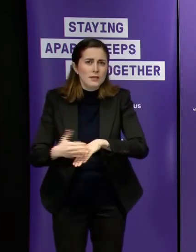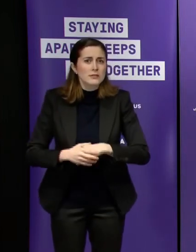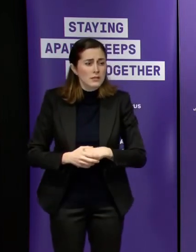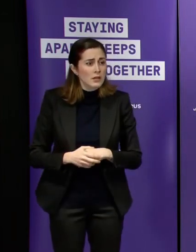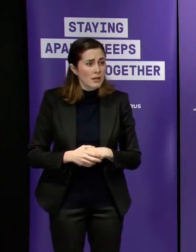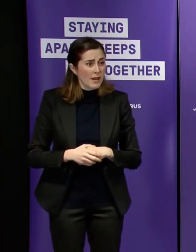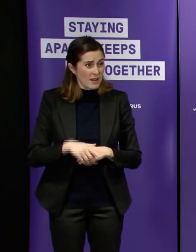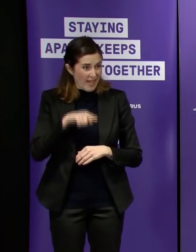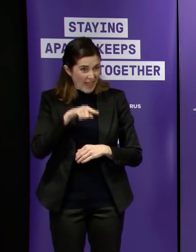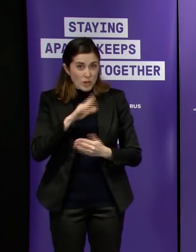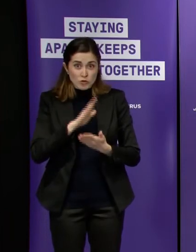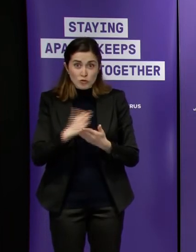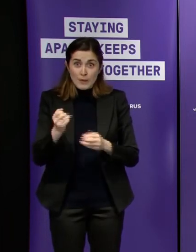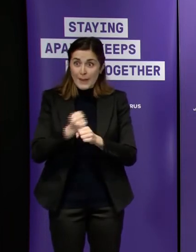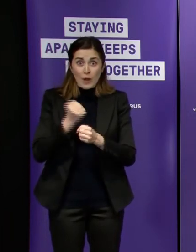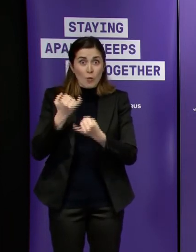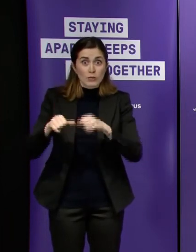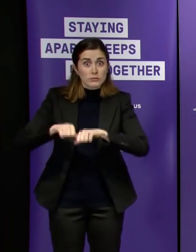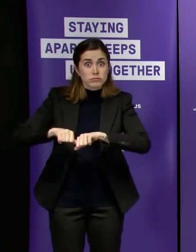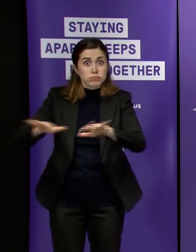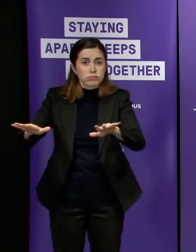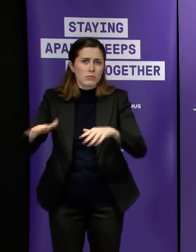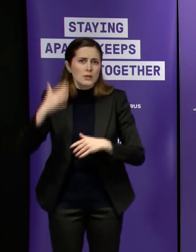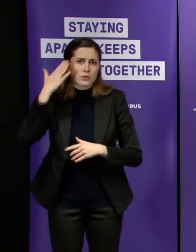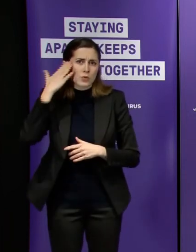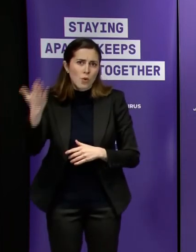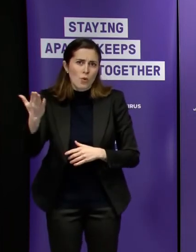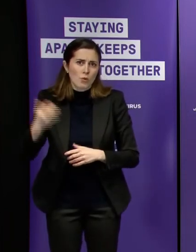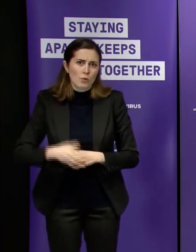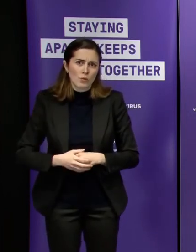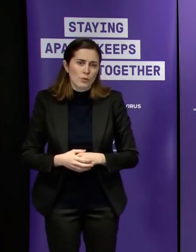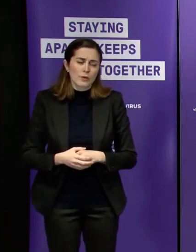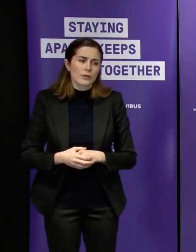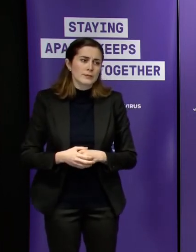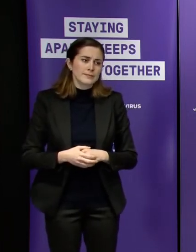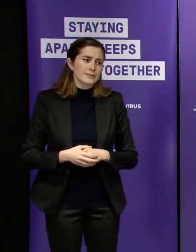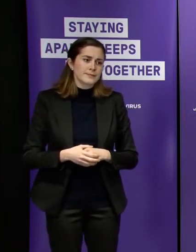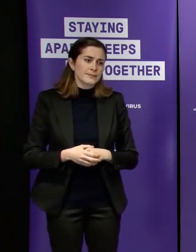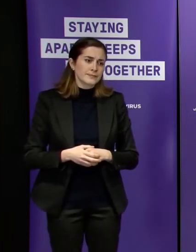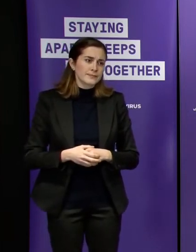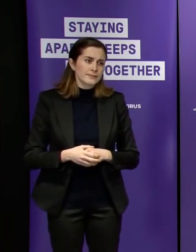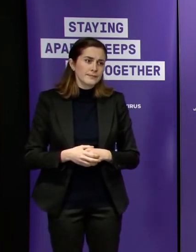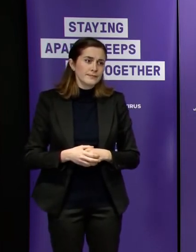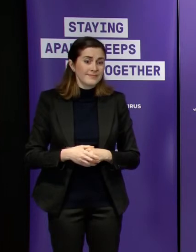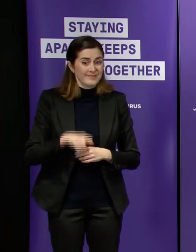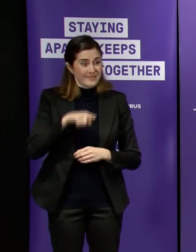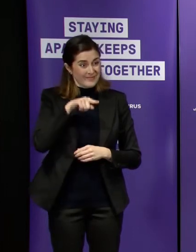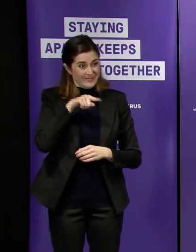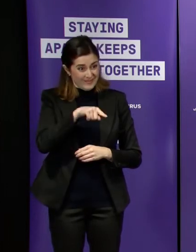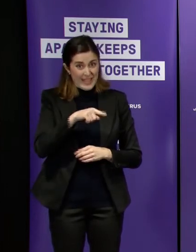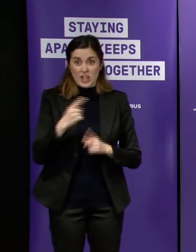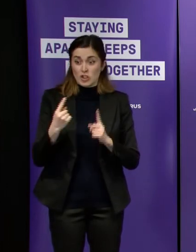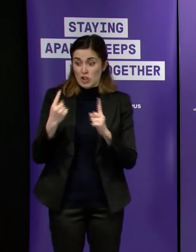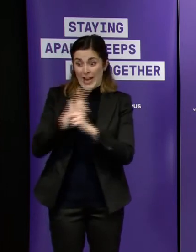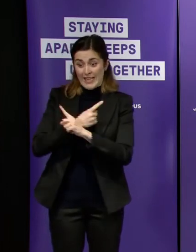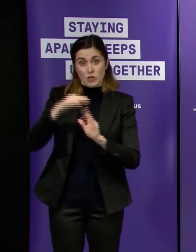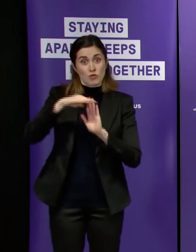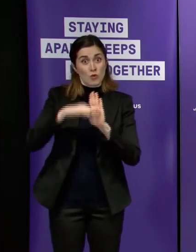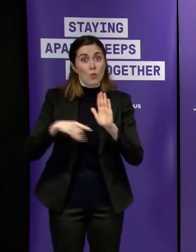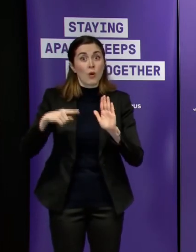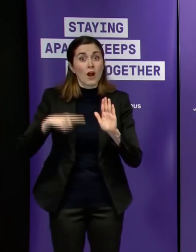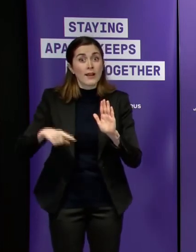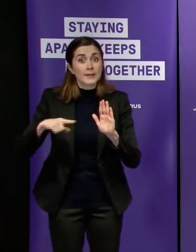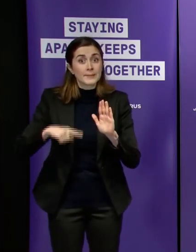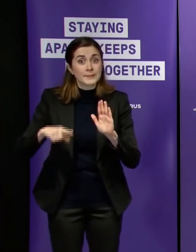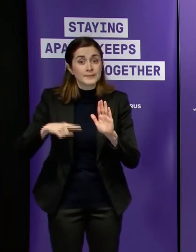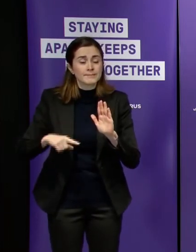that's contributed to to any of the challenges we face i think what it was really what what the change rachel was fundamentally motivated by was the